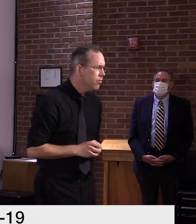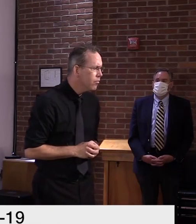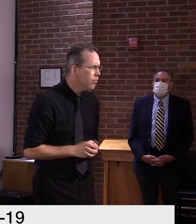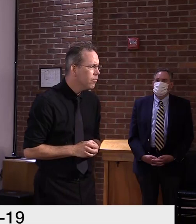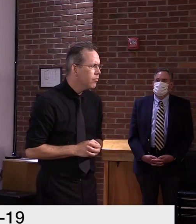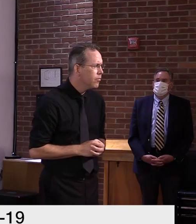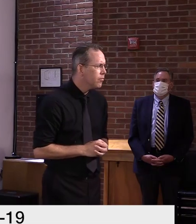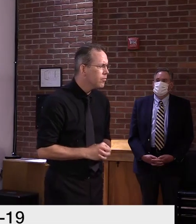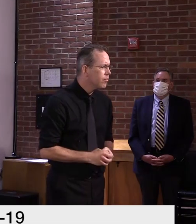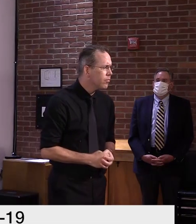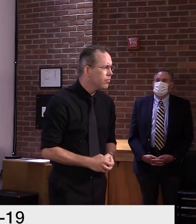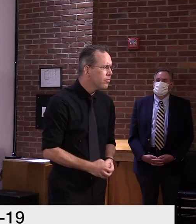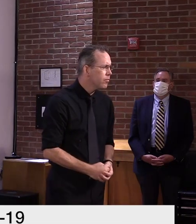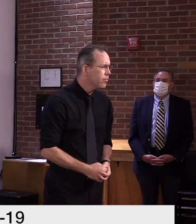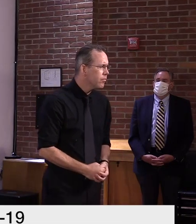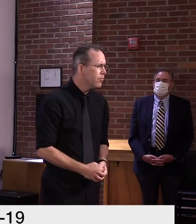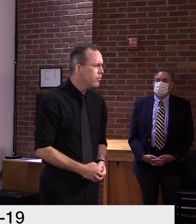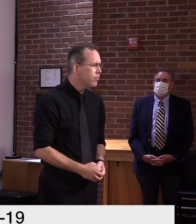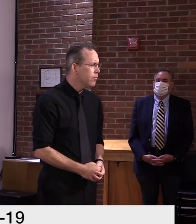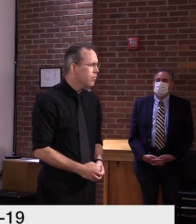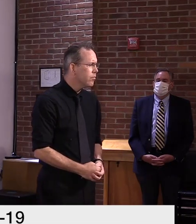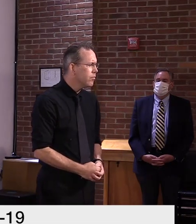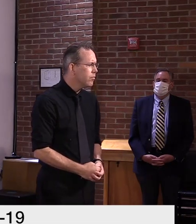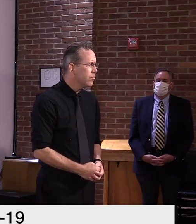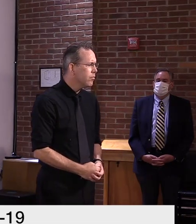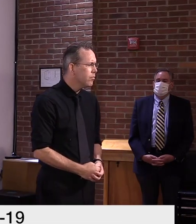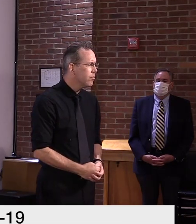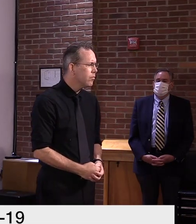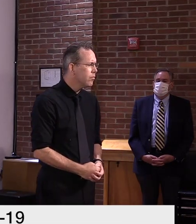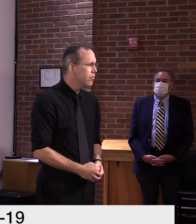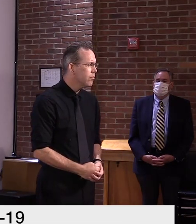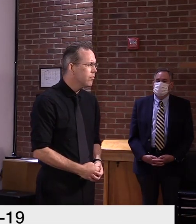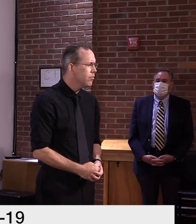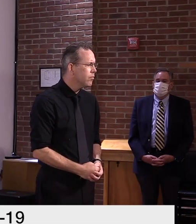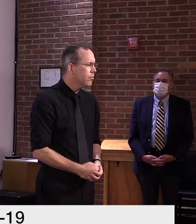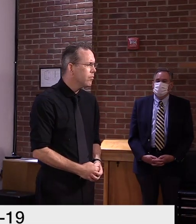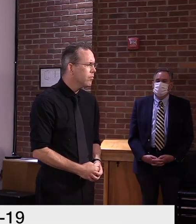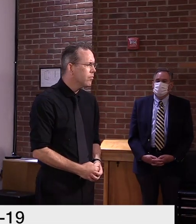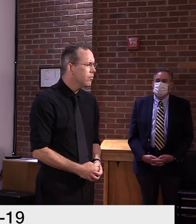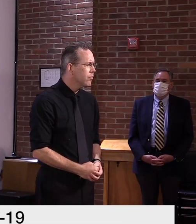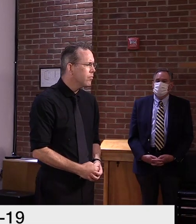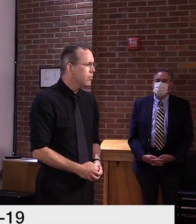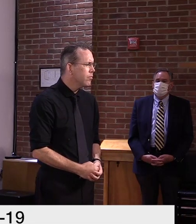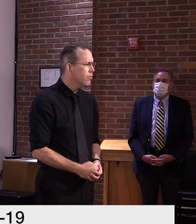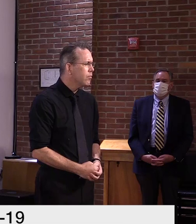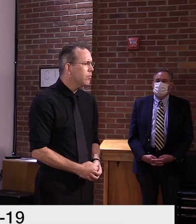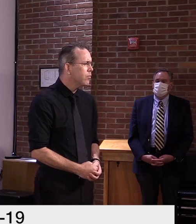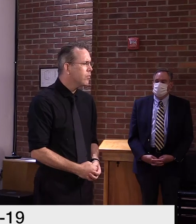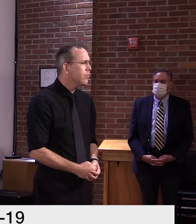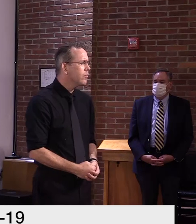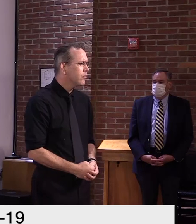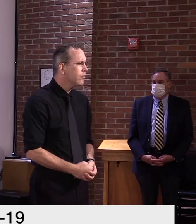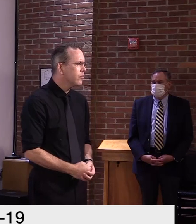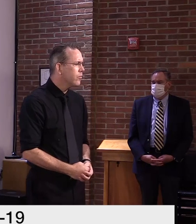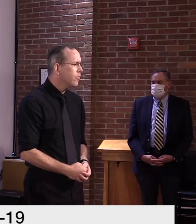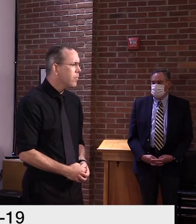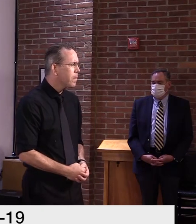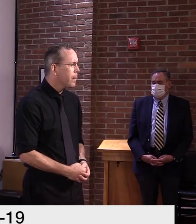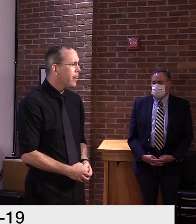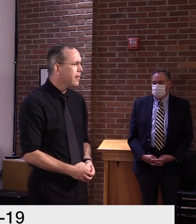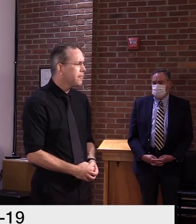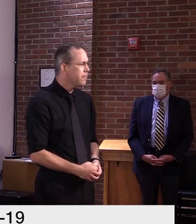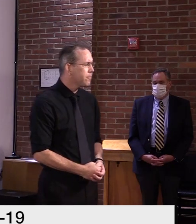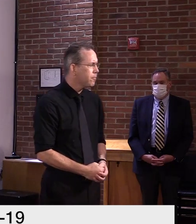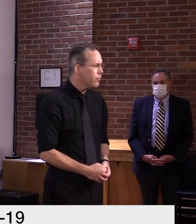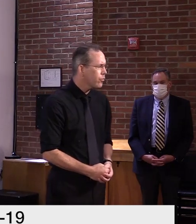select board just very recently passed a, a mask, a required mask order. Um, and the select board chair was quoted